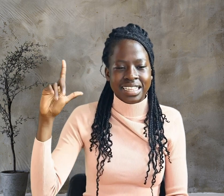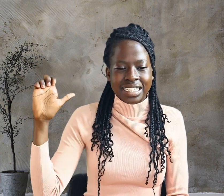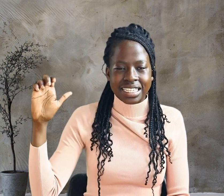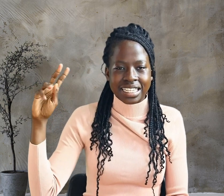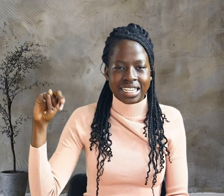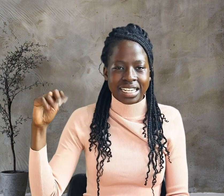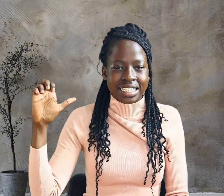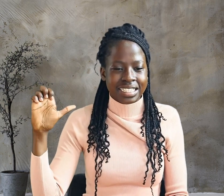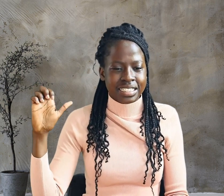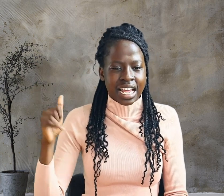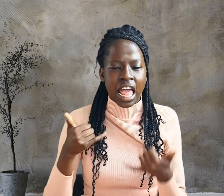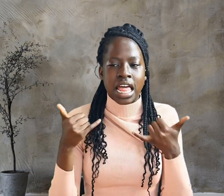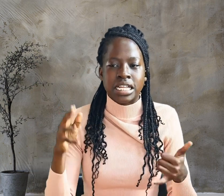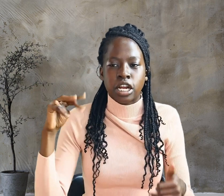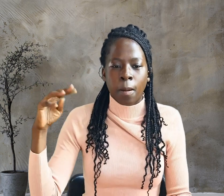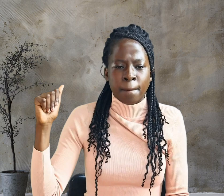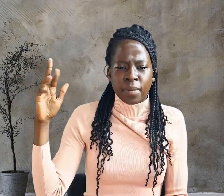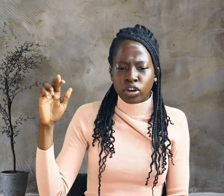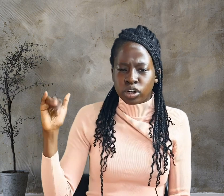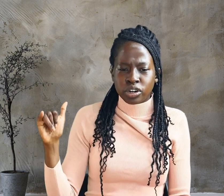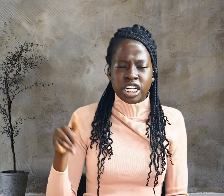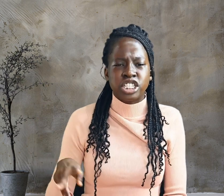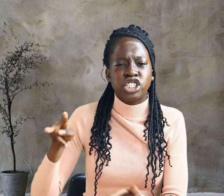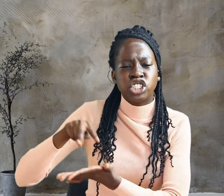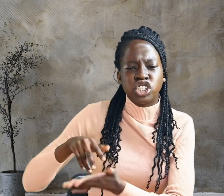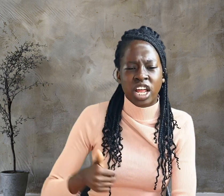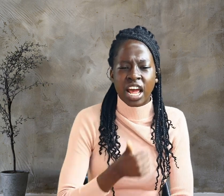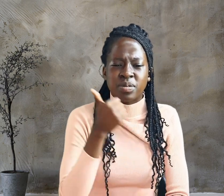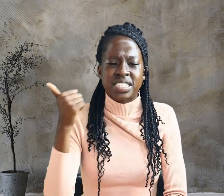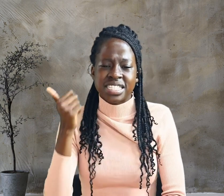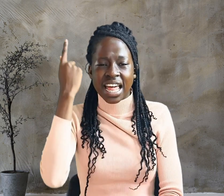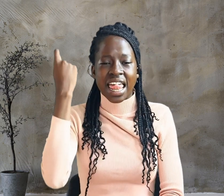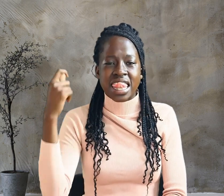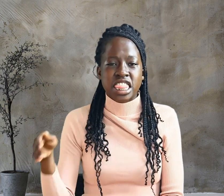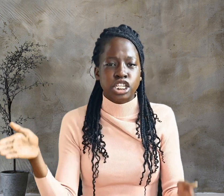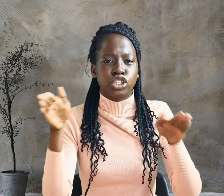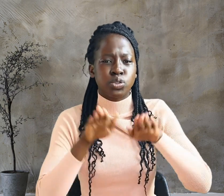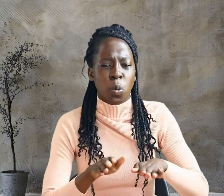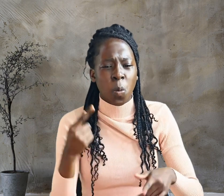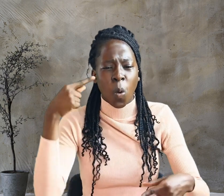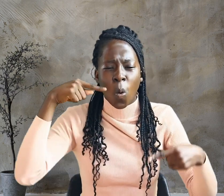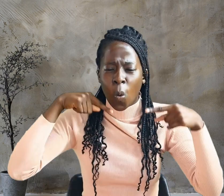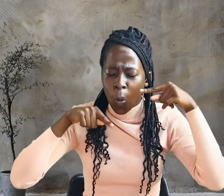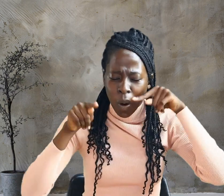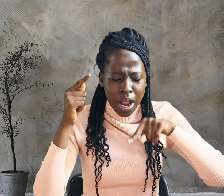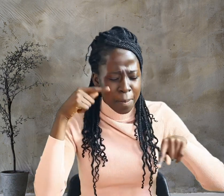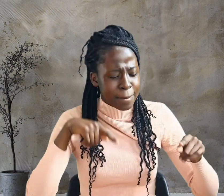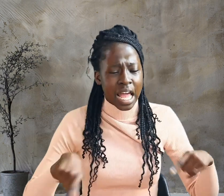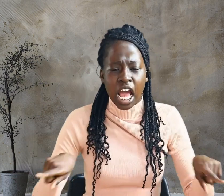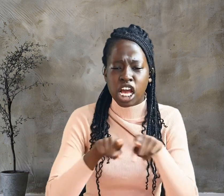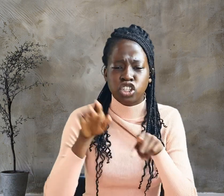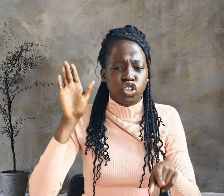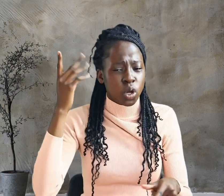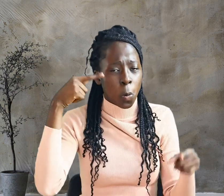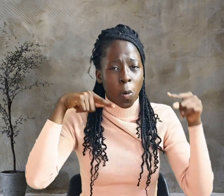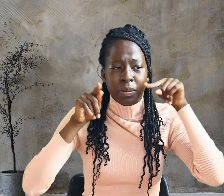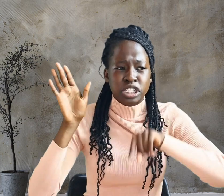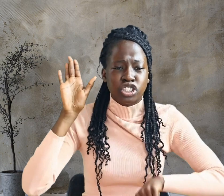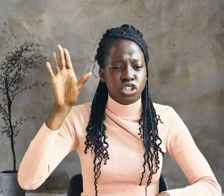Now Mary stood outside the tomb, crying. As she wept, she